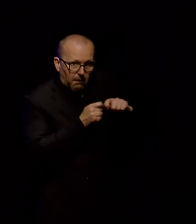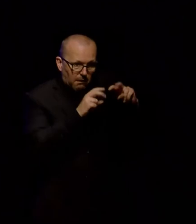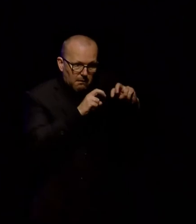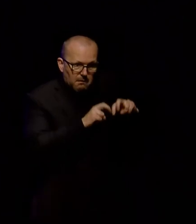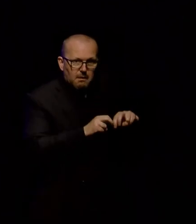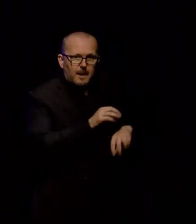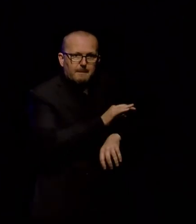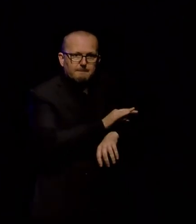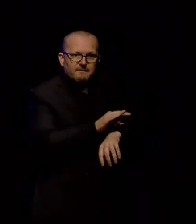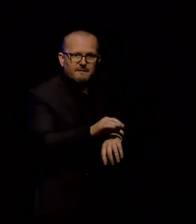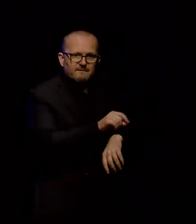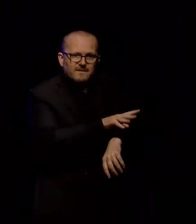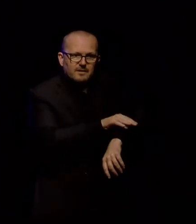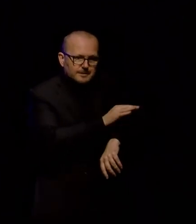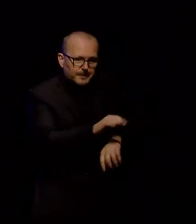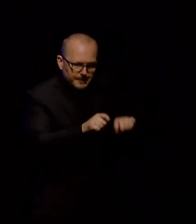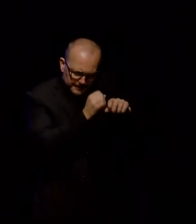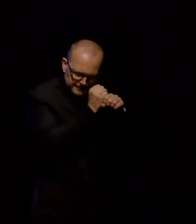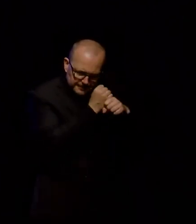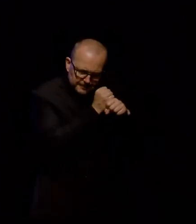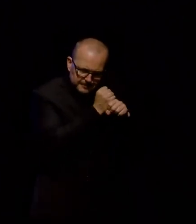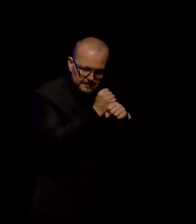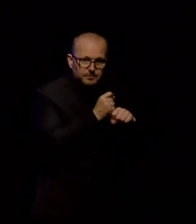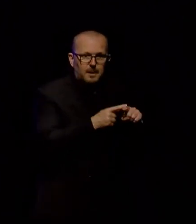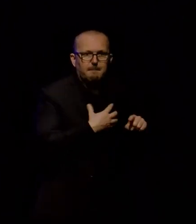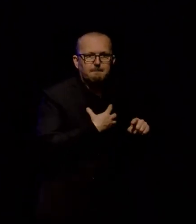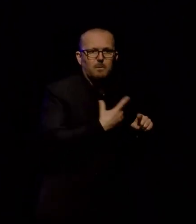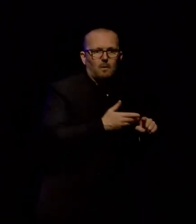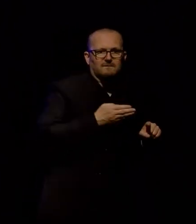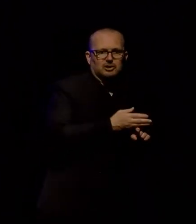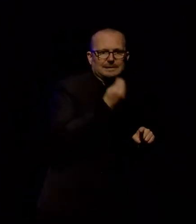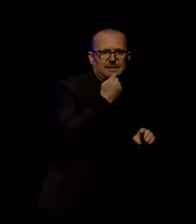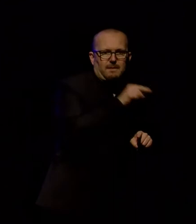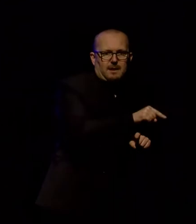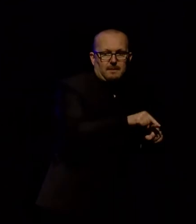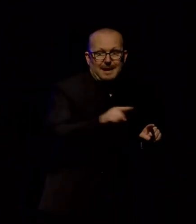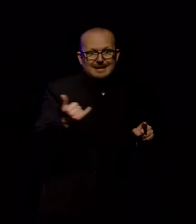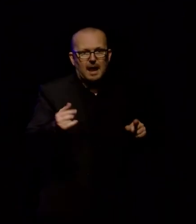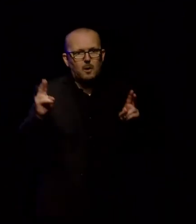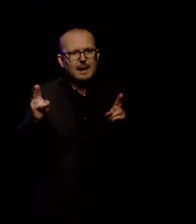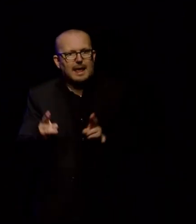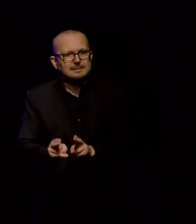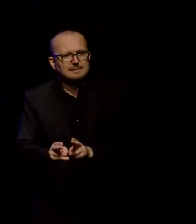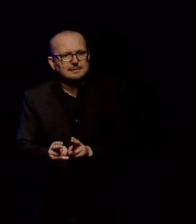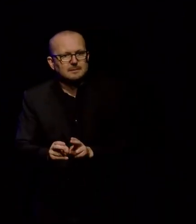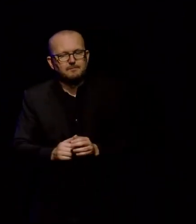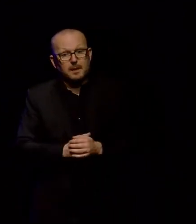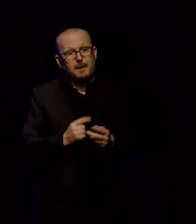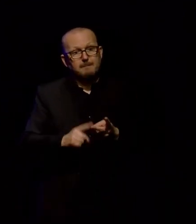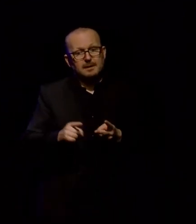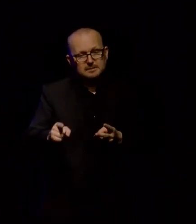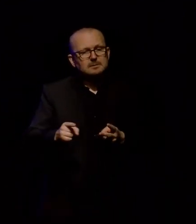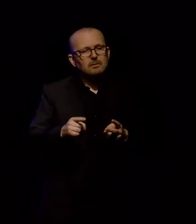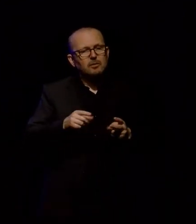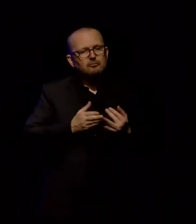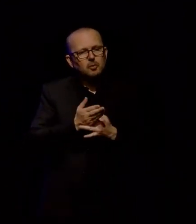matching their population declines. He also looked at population genetics in these birds, using DNA extracted from our museum specimens,